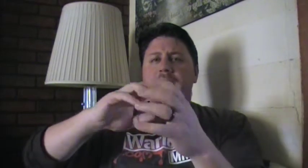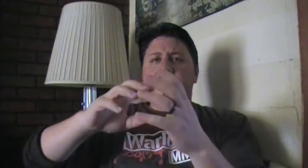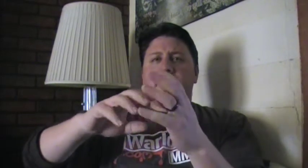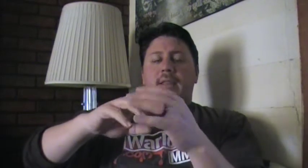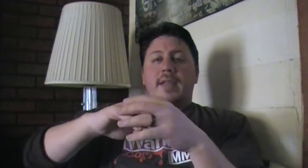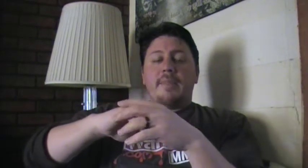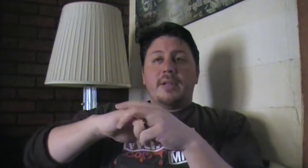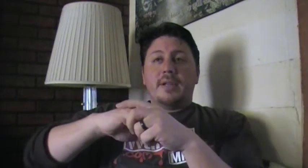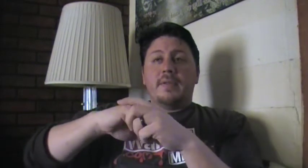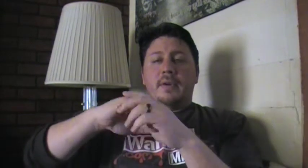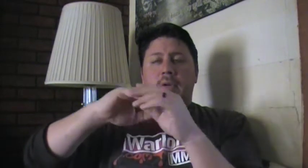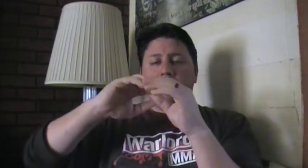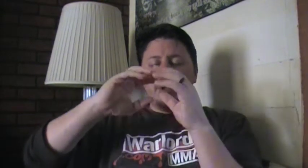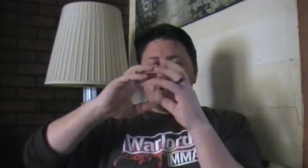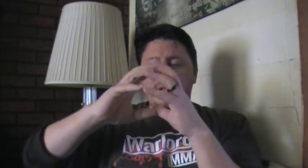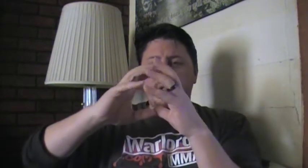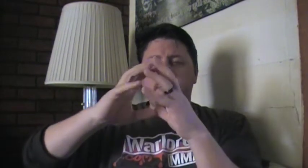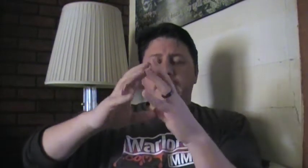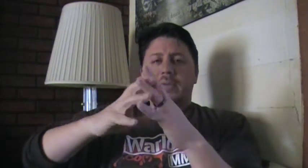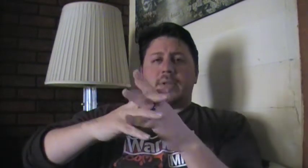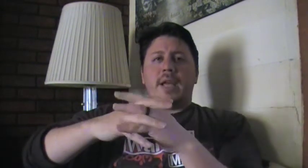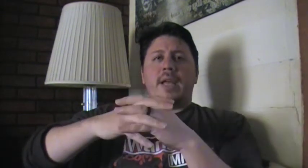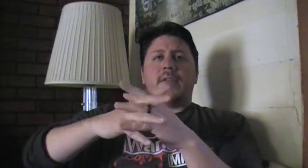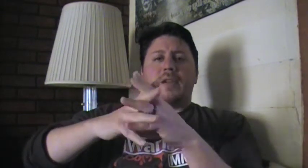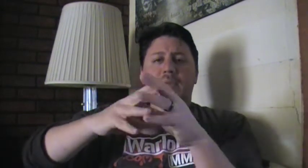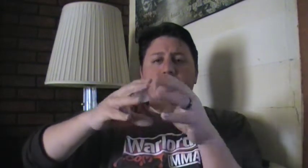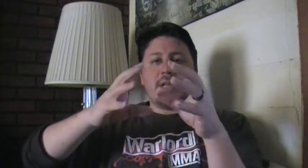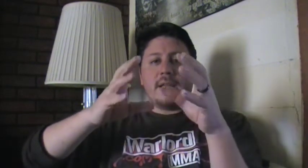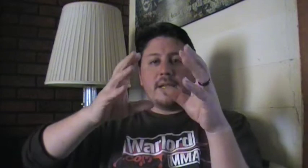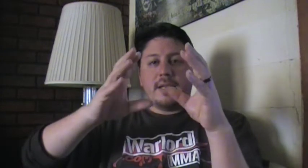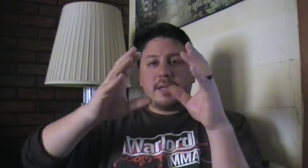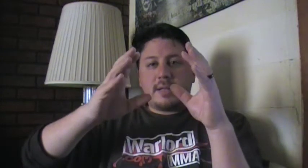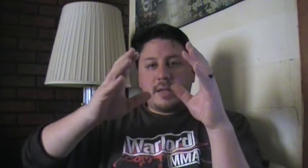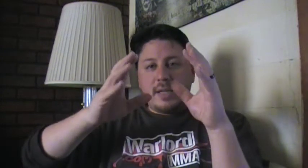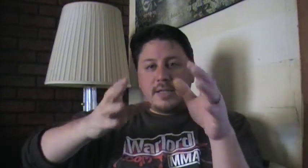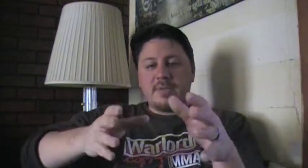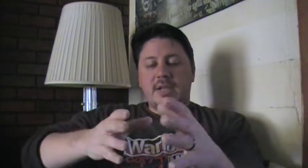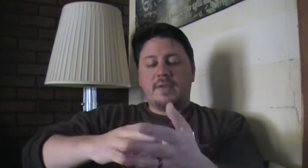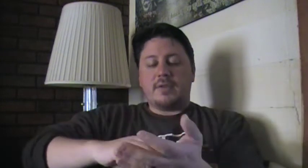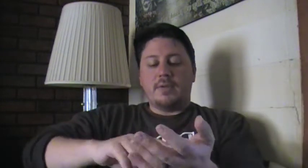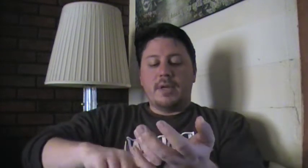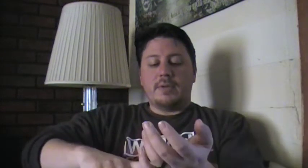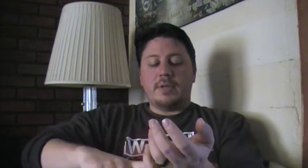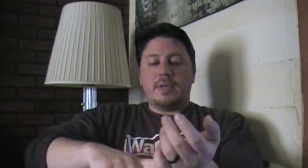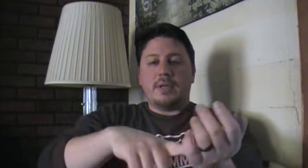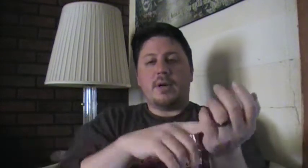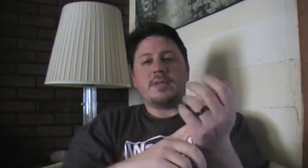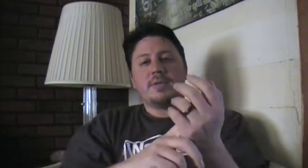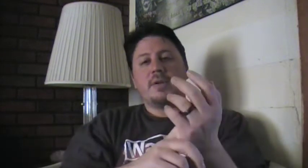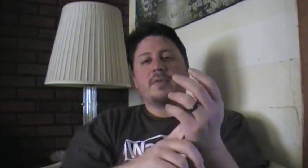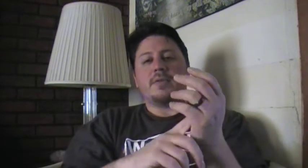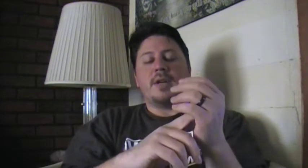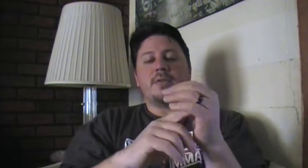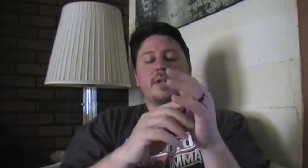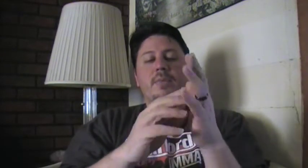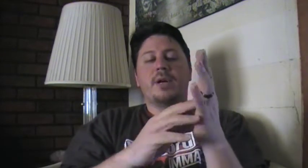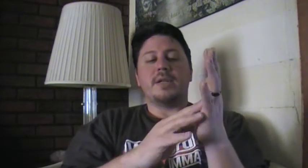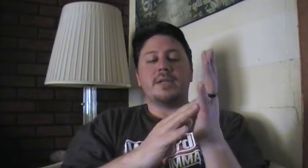like that that they believe are just too dangerous. And it's not so much that the things themselves are too dangerous. The arts themselves are too dangerous. What it is is